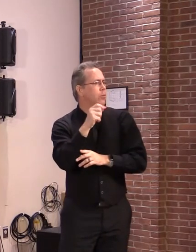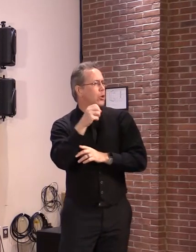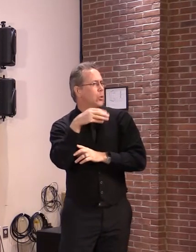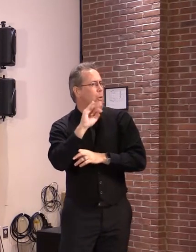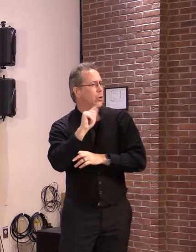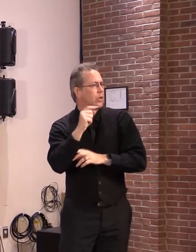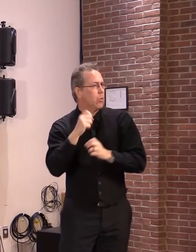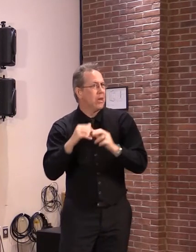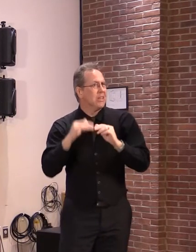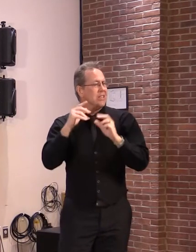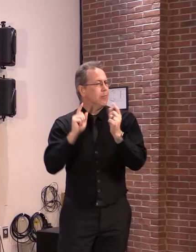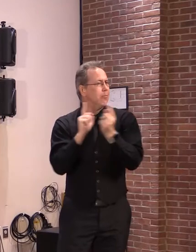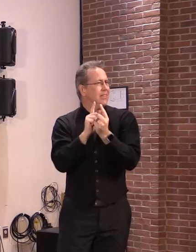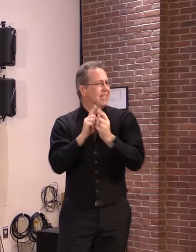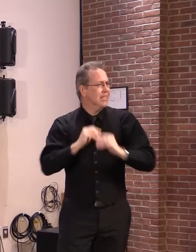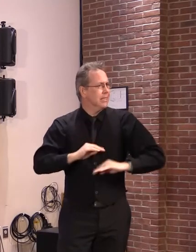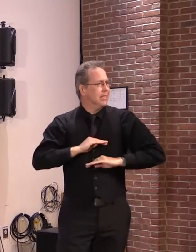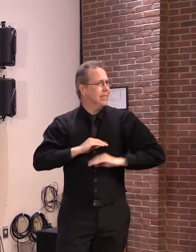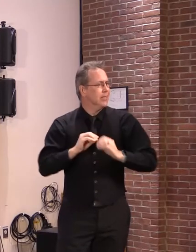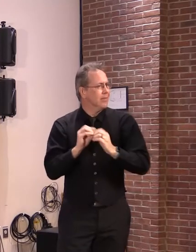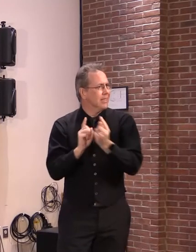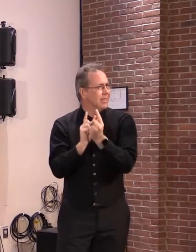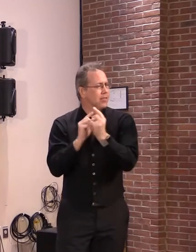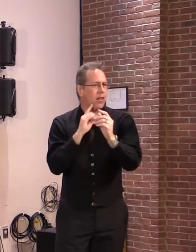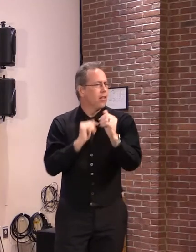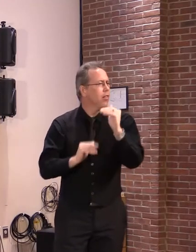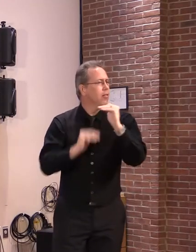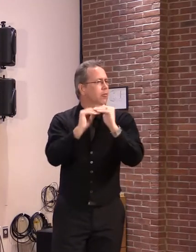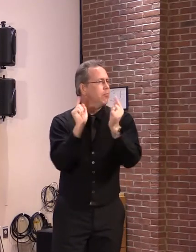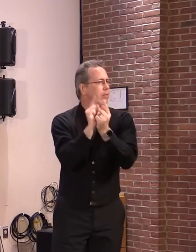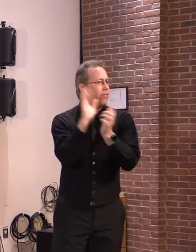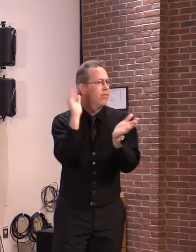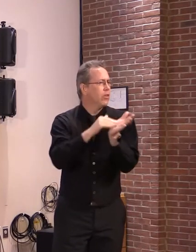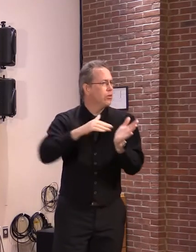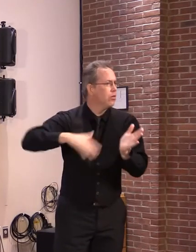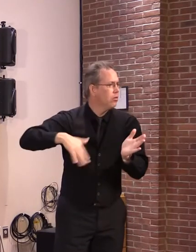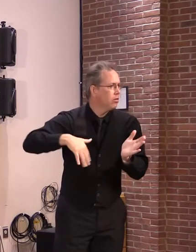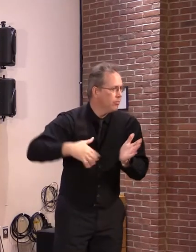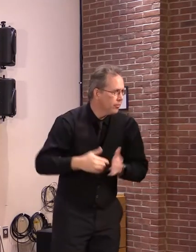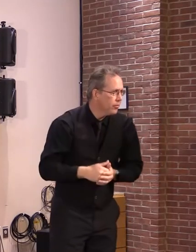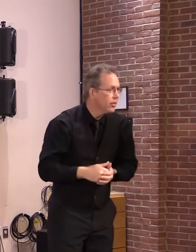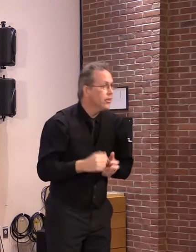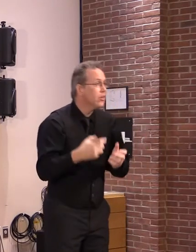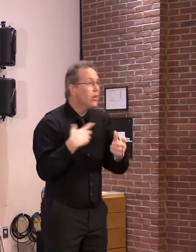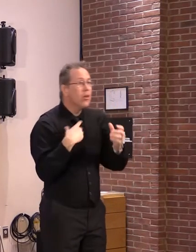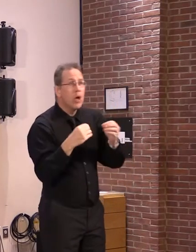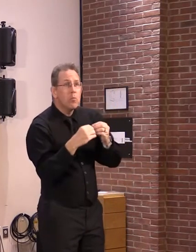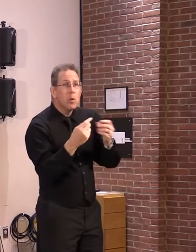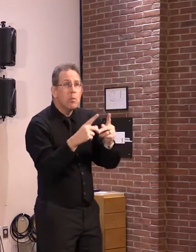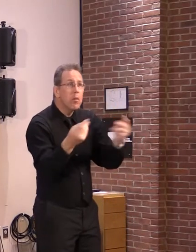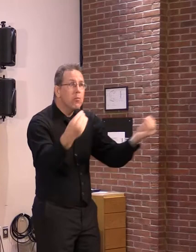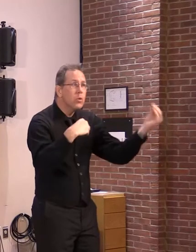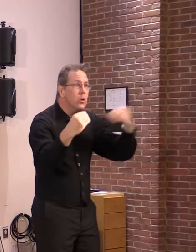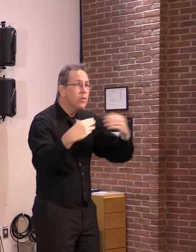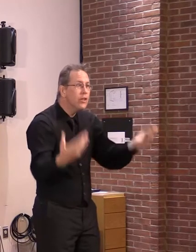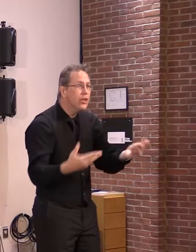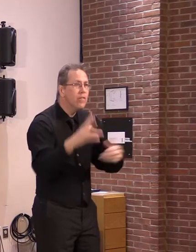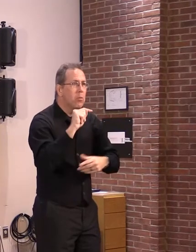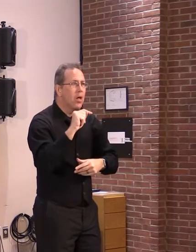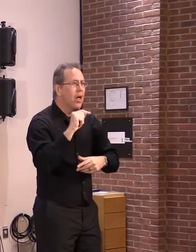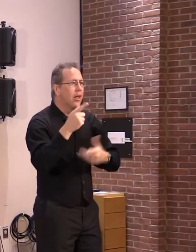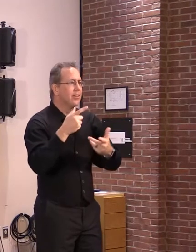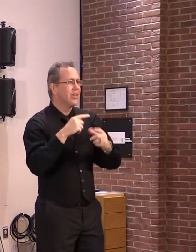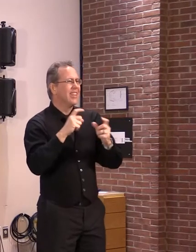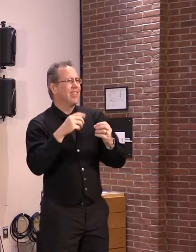And that doesn't count, you know, sort of the influx of folks that are maybe looking to move to Vermont. And so